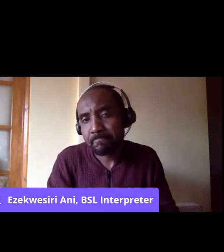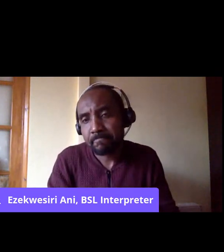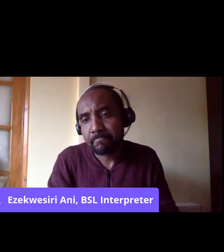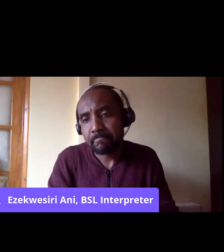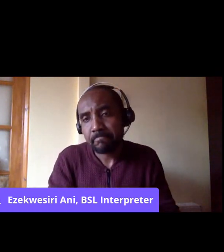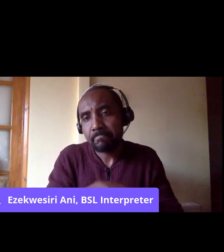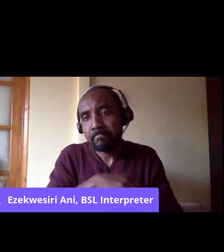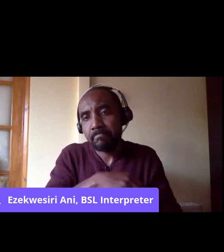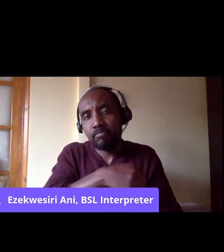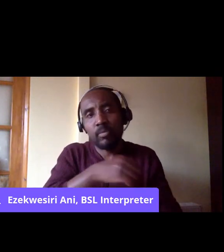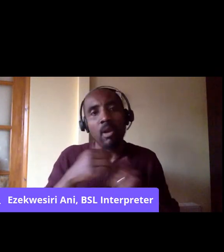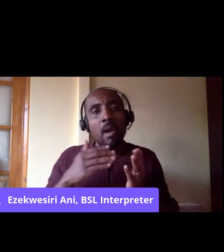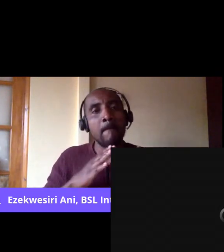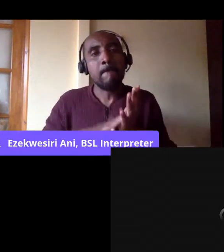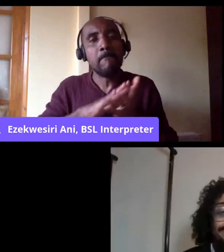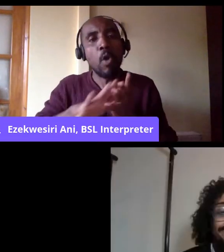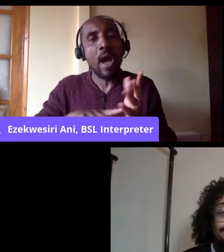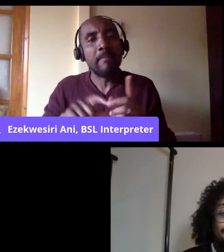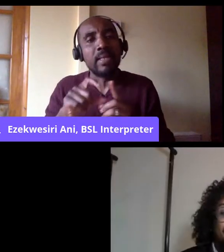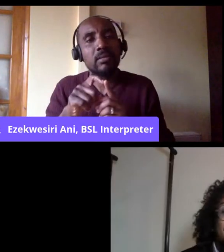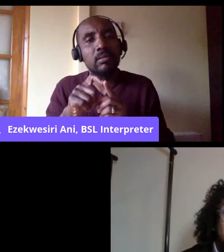ask Mohammed, please, to come in?